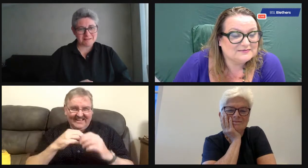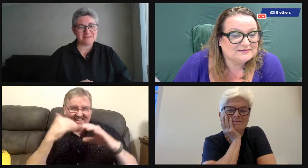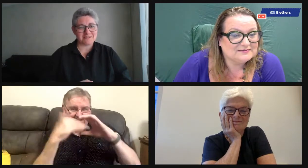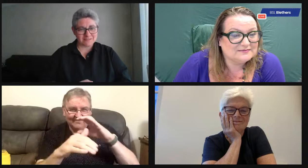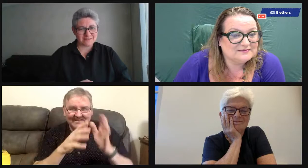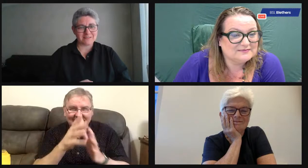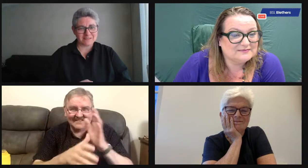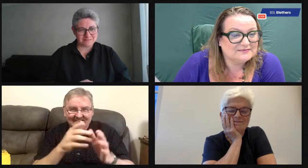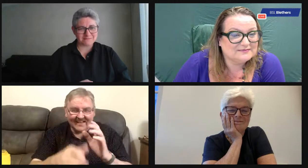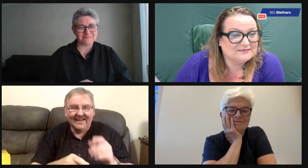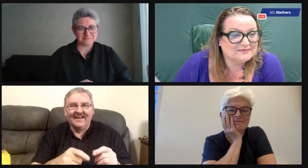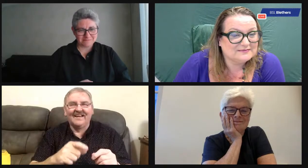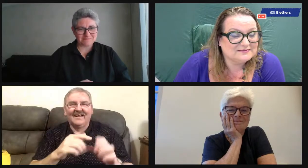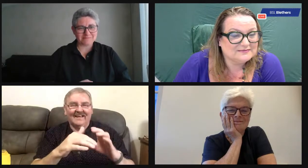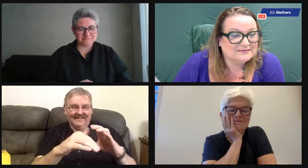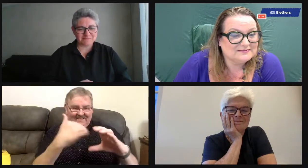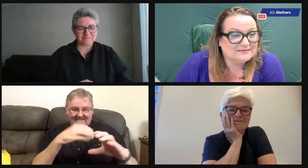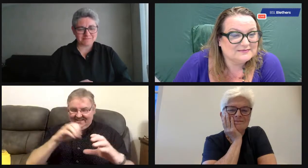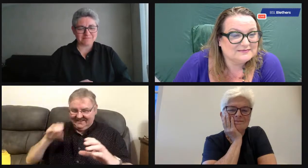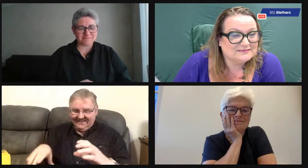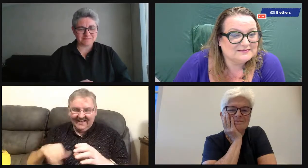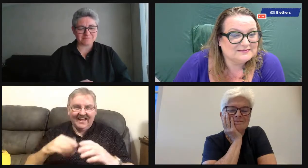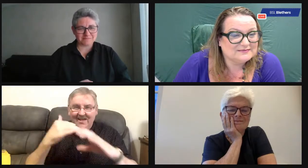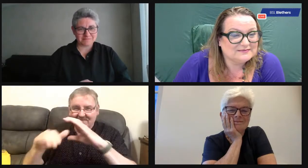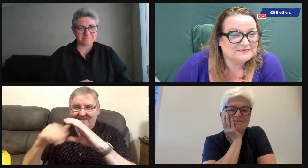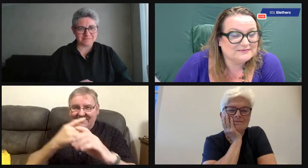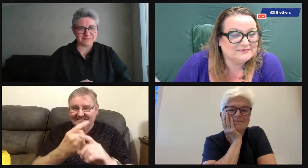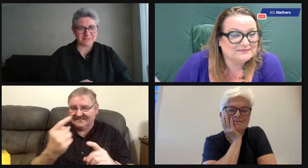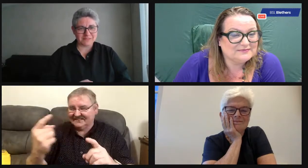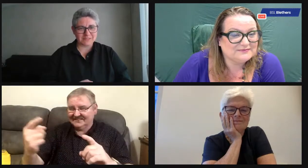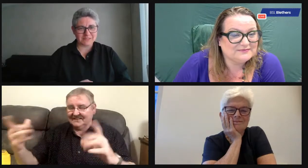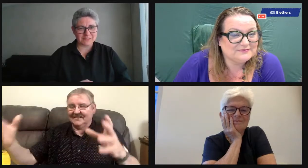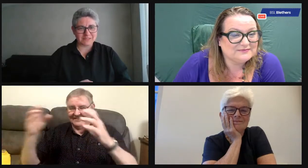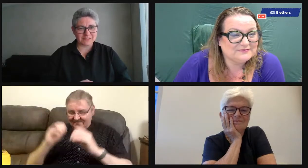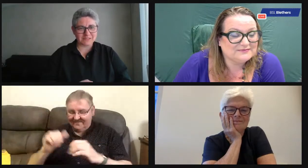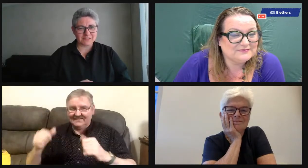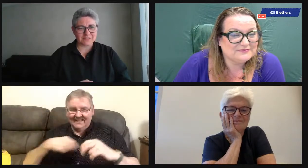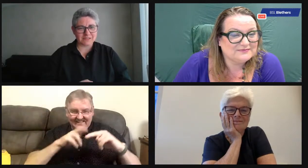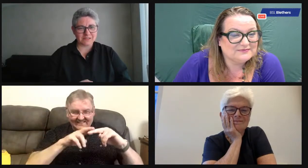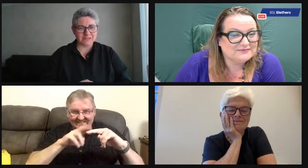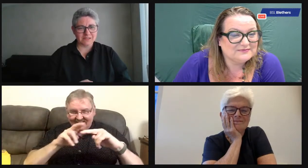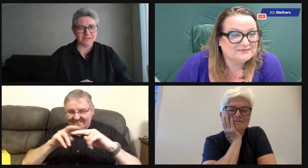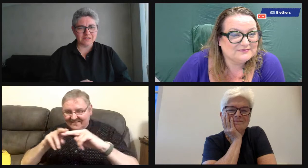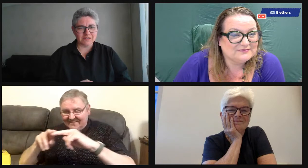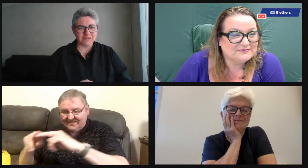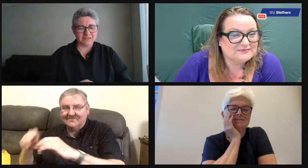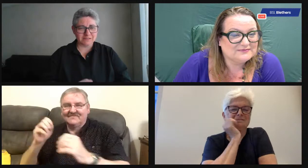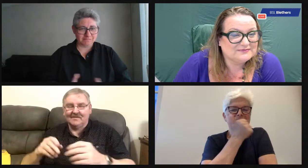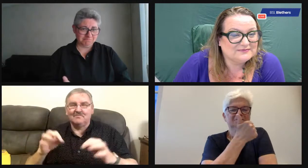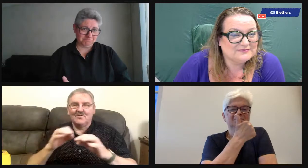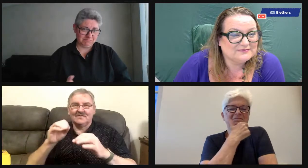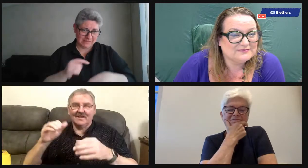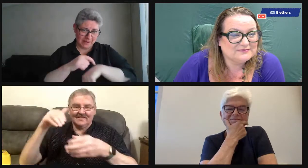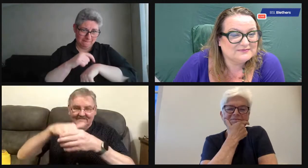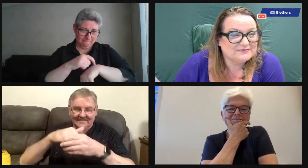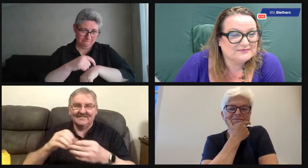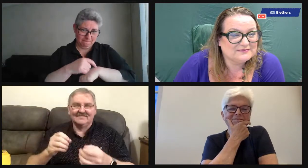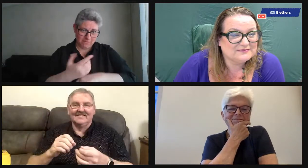Because it really just started from people asking, you know, could we do, this song, sign of this song. And then